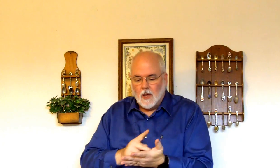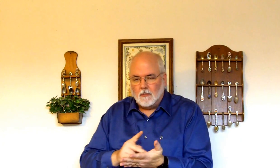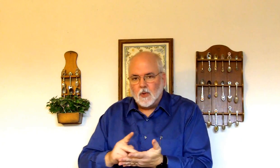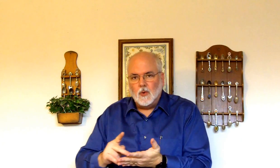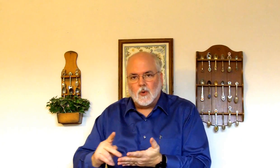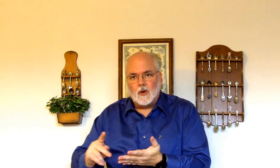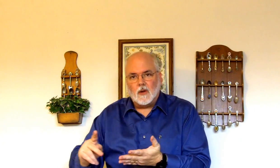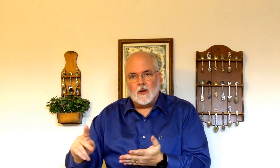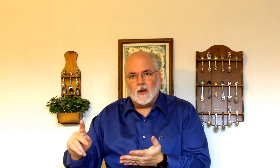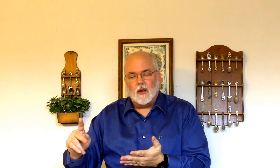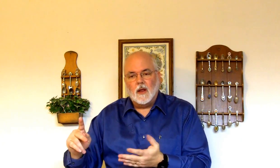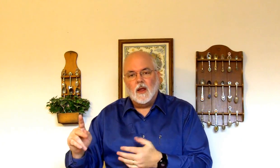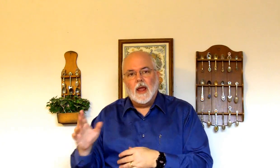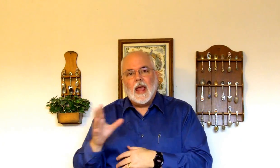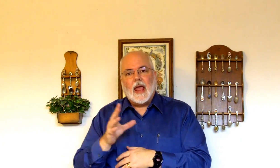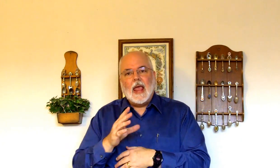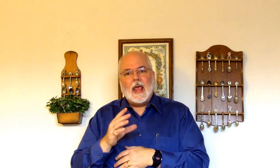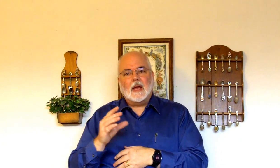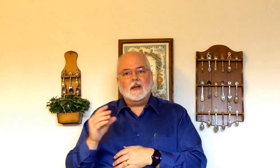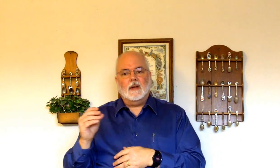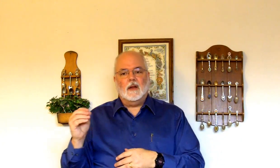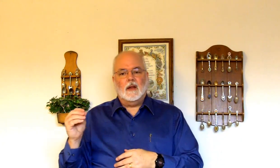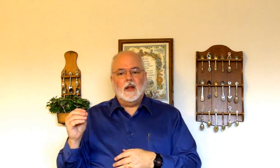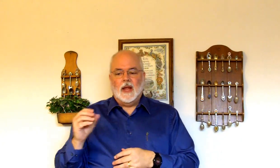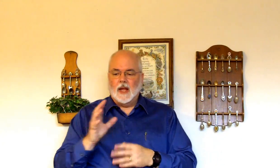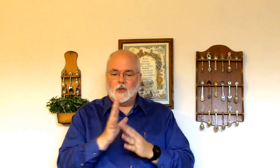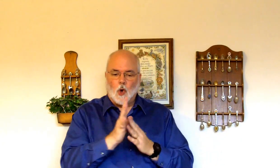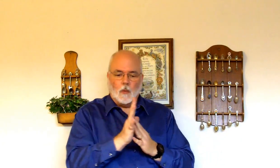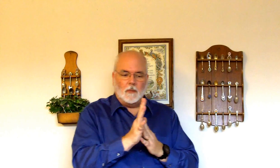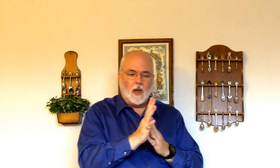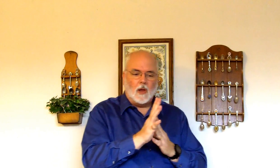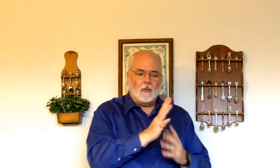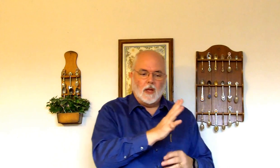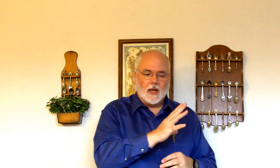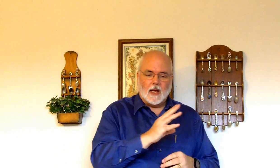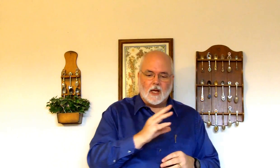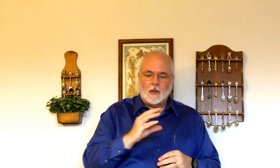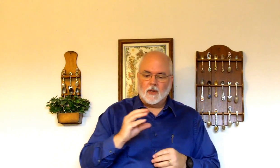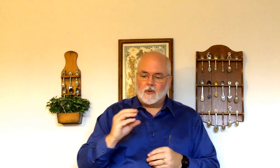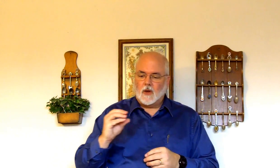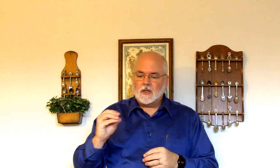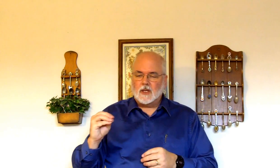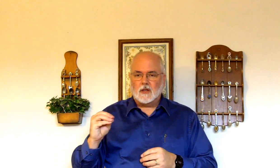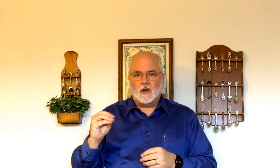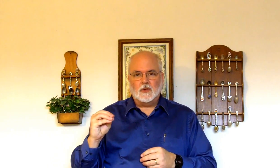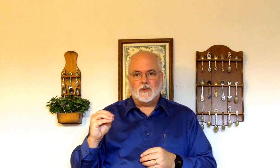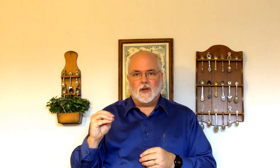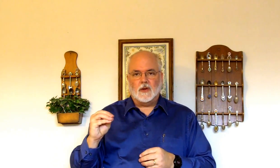Pure. And. It's an open palm. Kind of coming across into closed fingers.